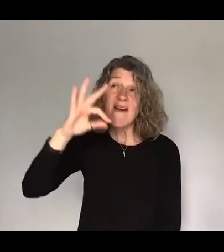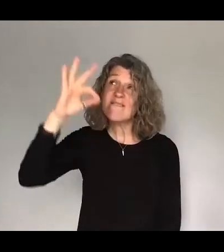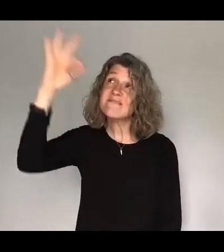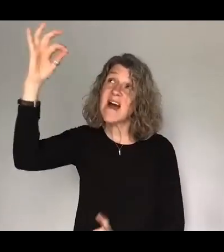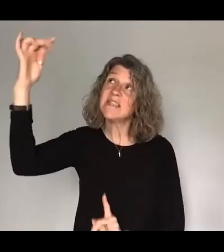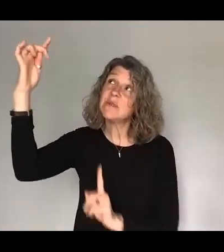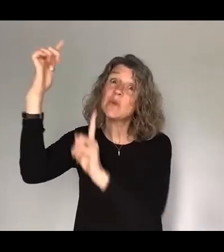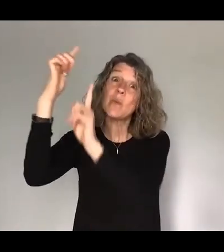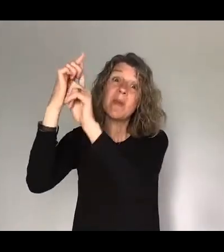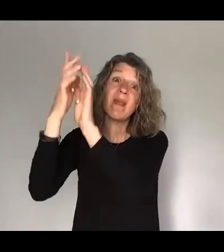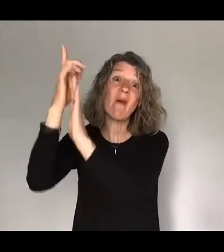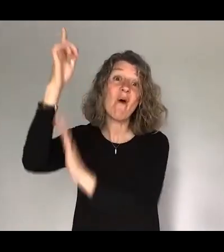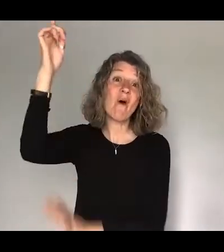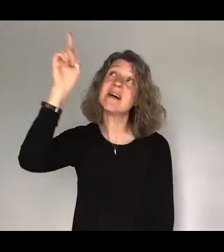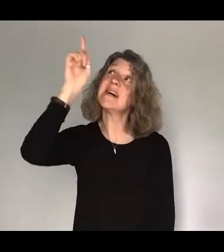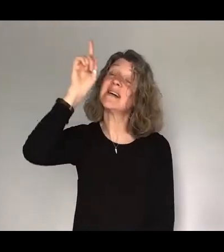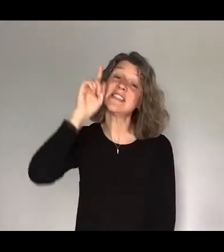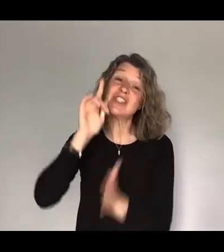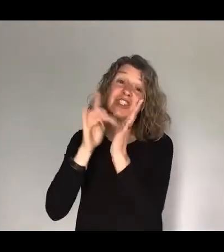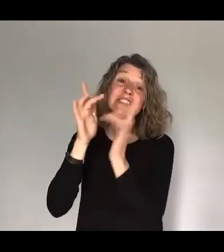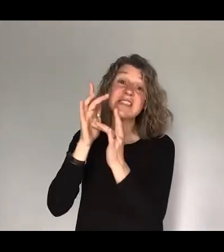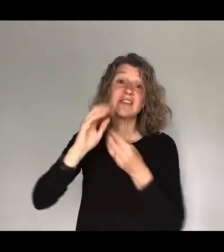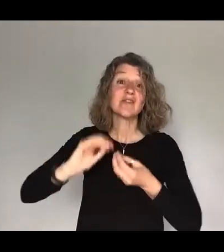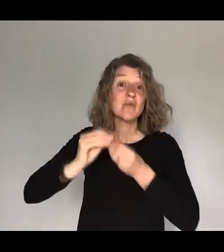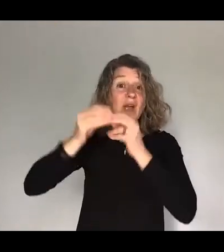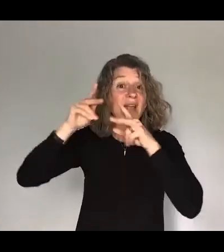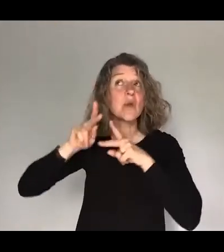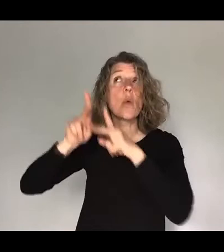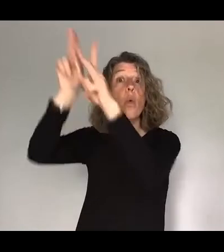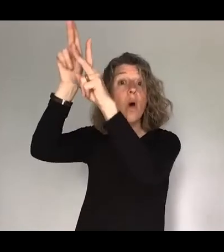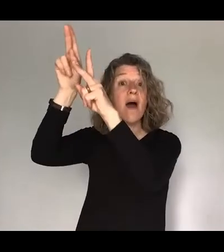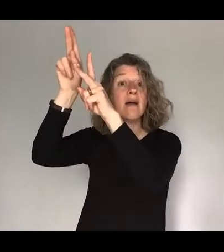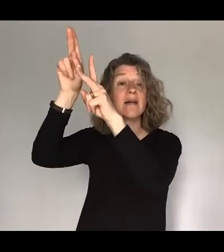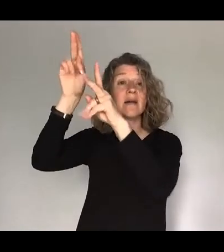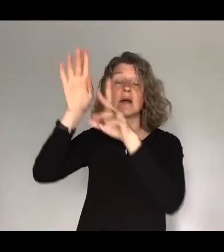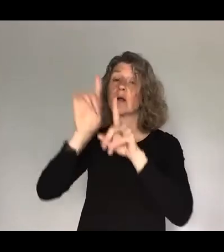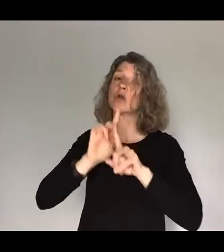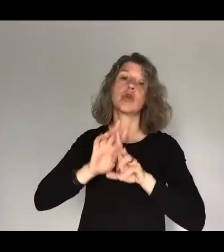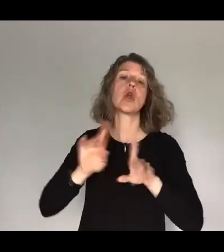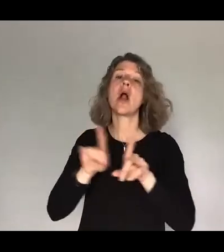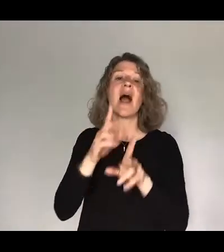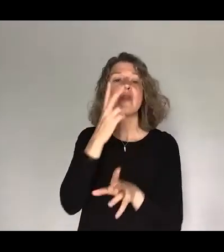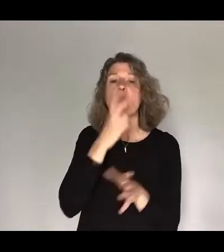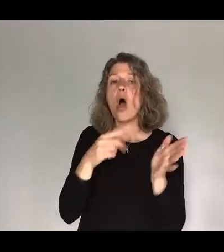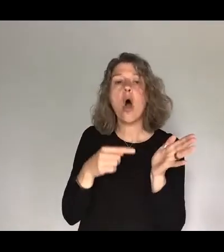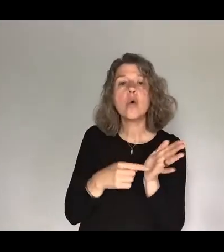he made a way and unlike the Old Testament this is no longer something that somebody else can do on your behalf